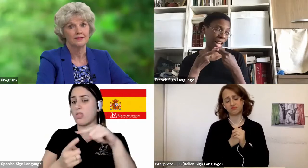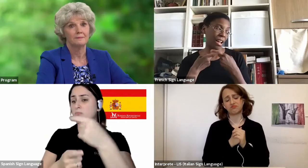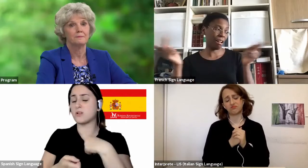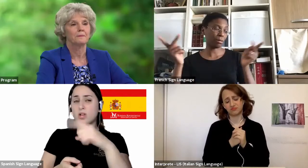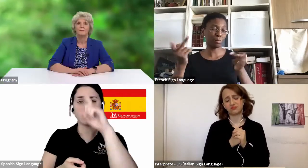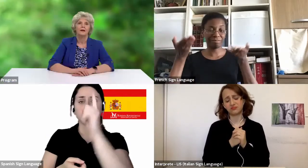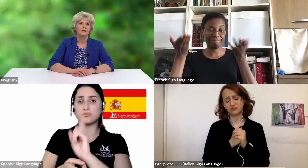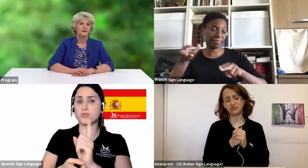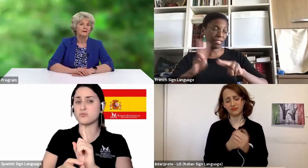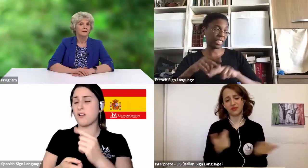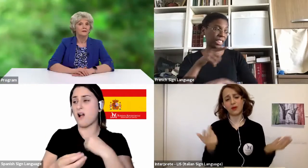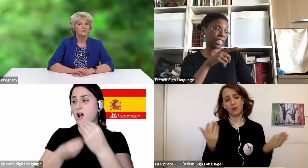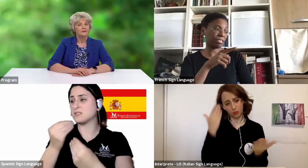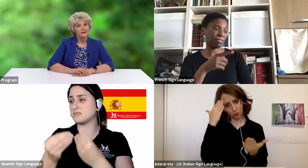happened.